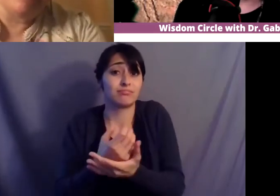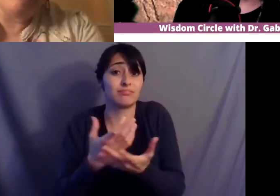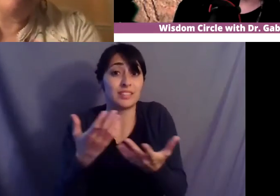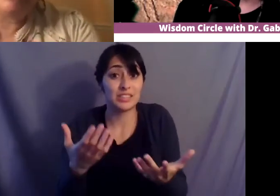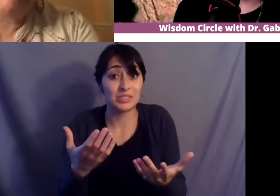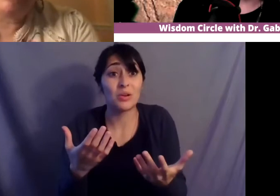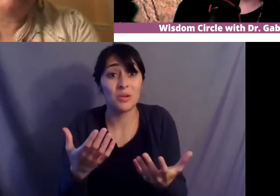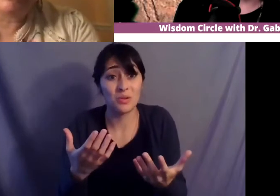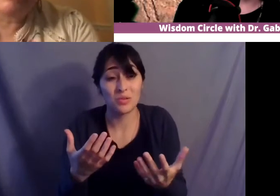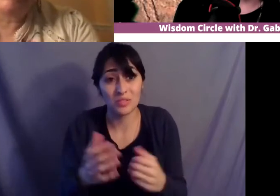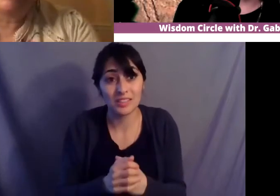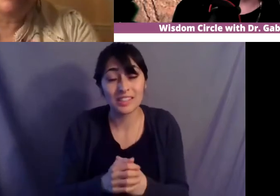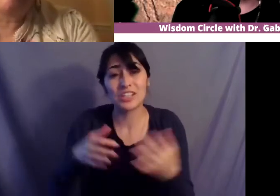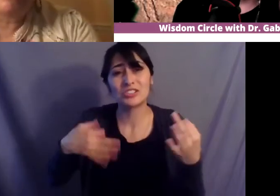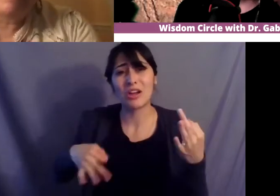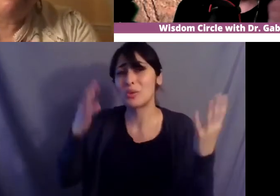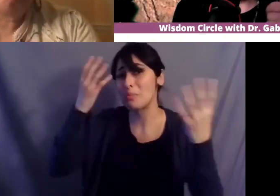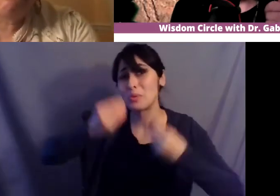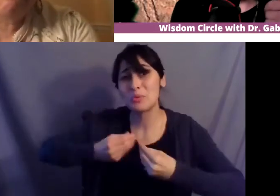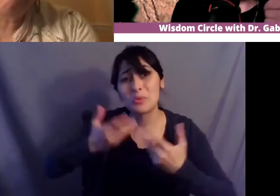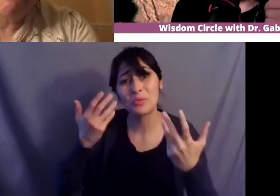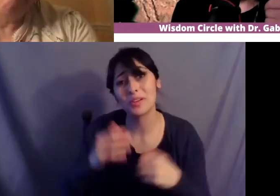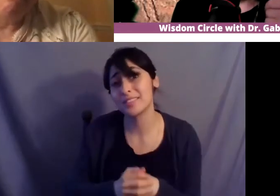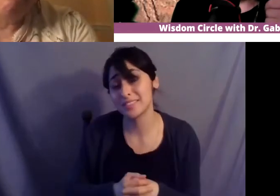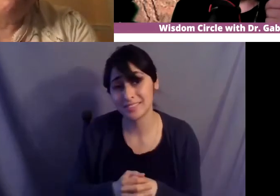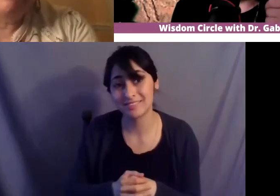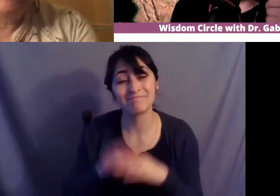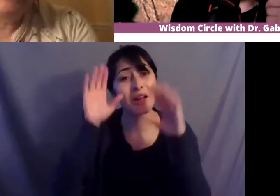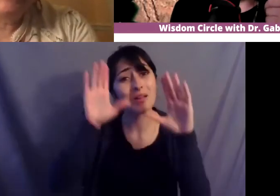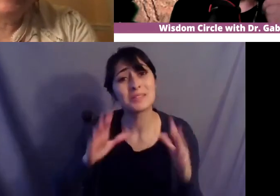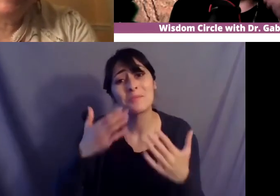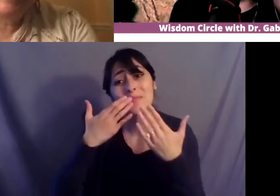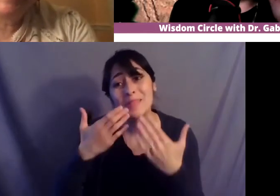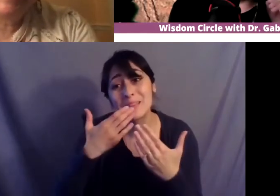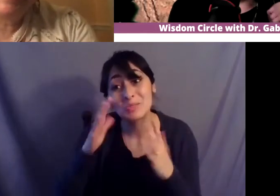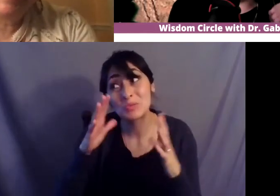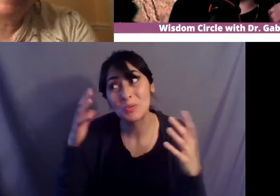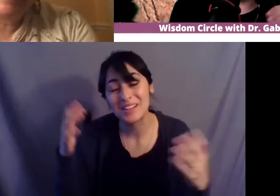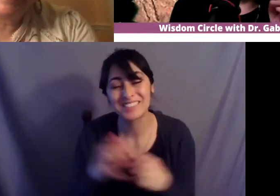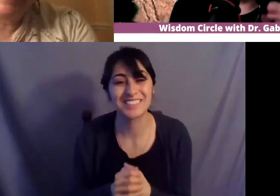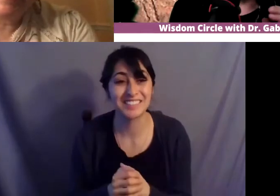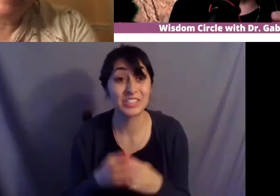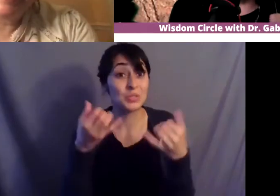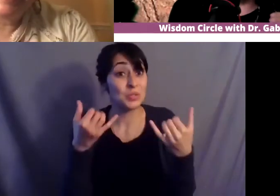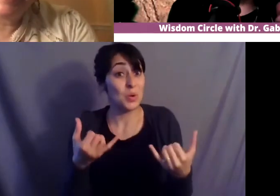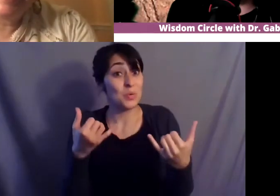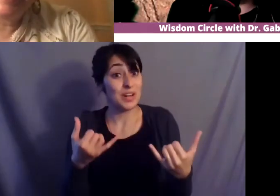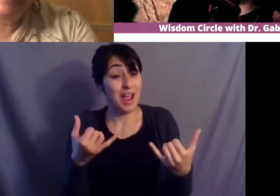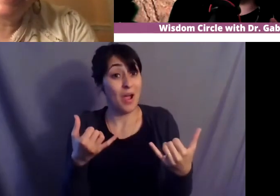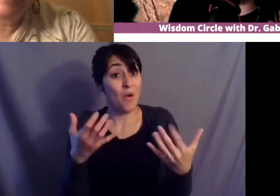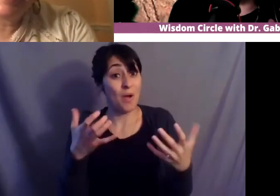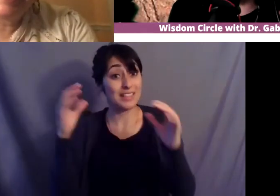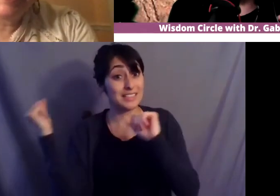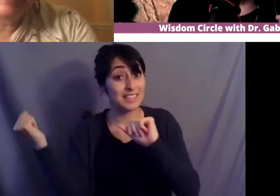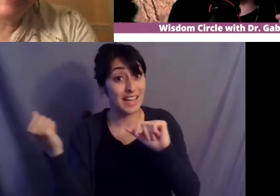beautiful that's important awesome thank you very much well i want to take this time to tell everybody this